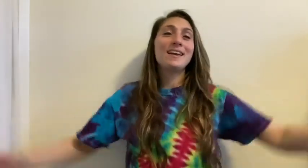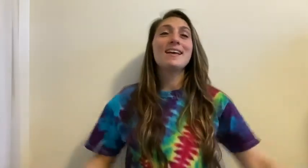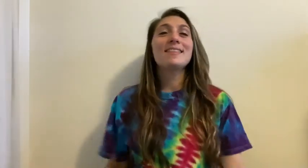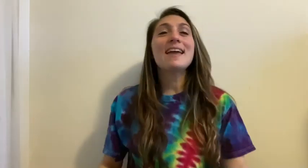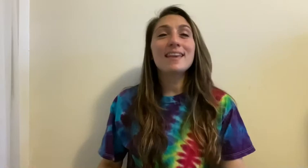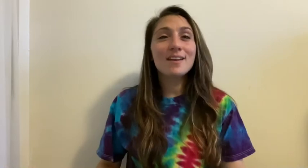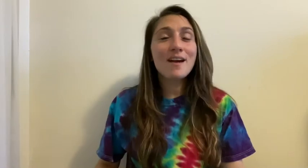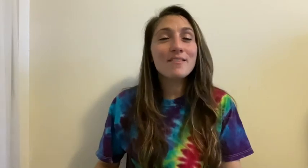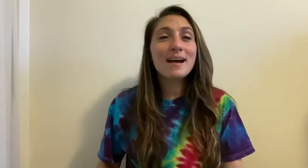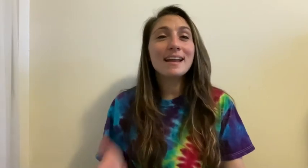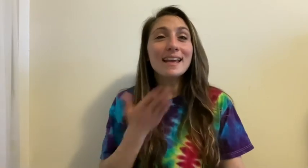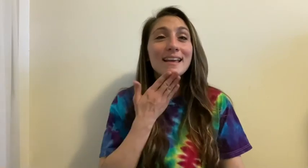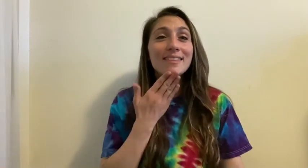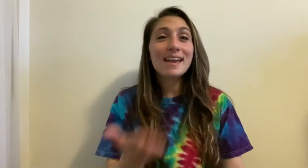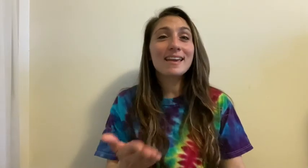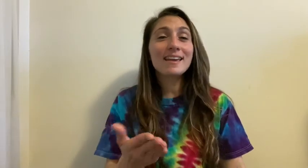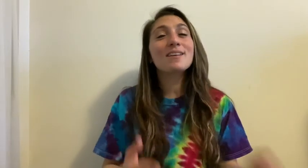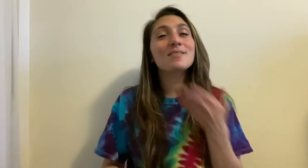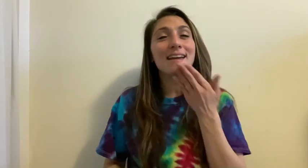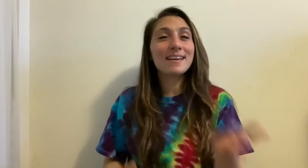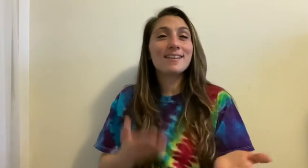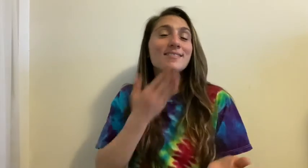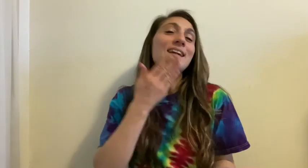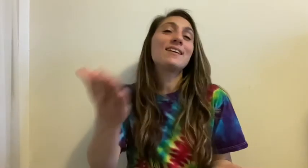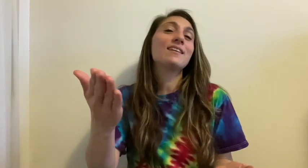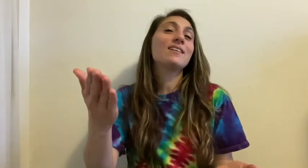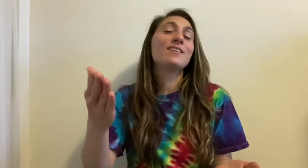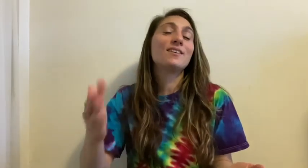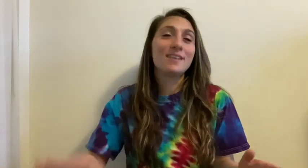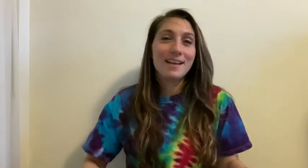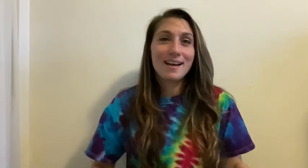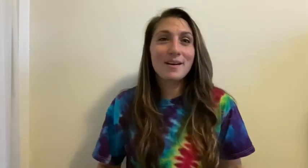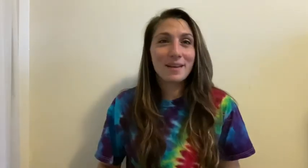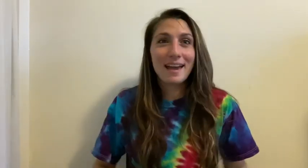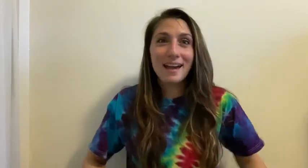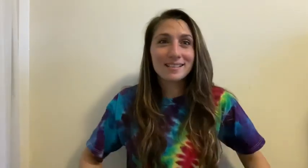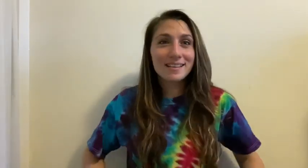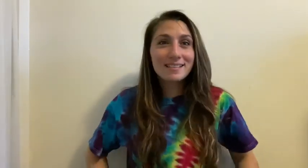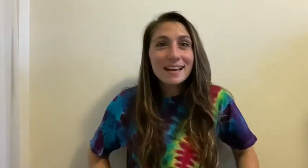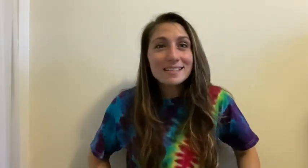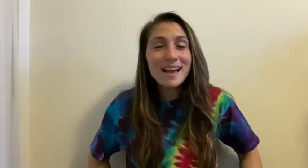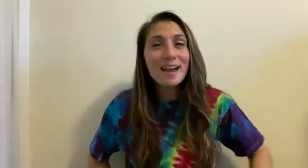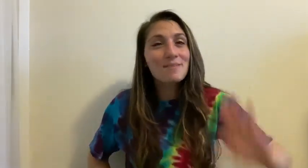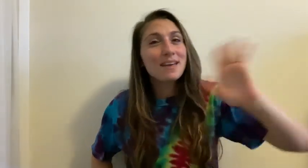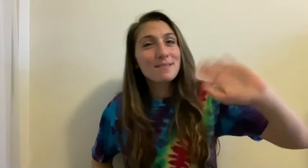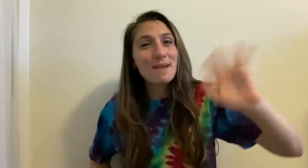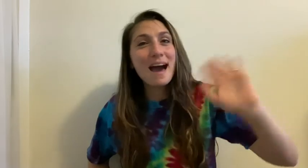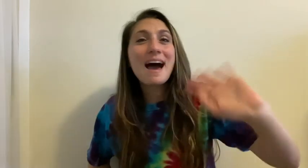Thank you, everybody. Thank you. Thank you. Thank you. Okay. I'll see you next time. Bye. Bye.